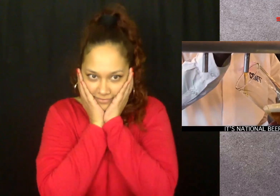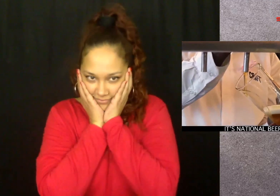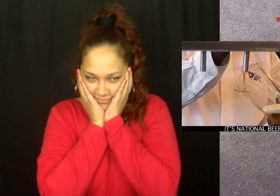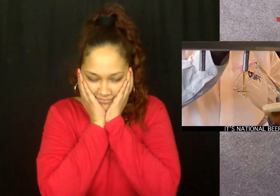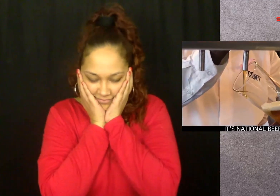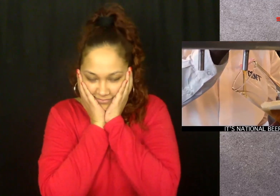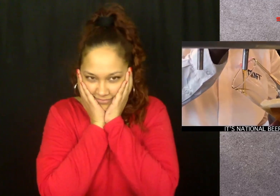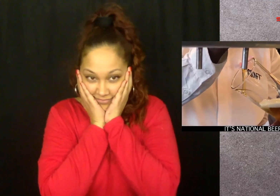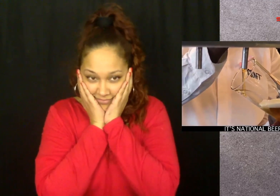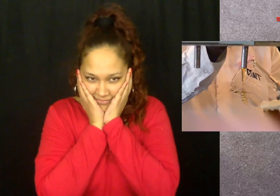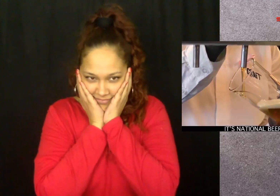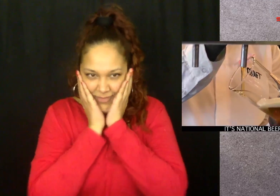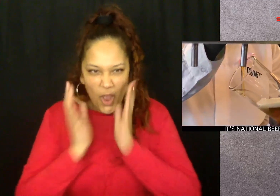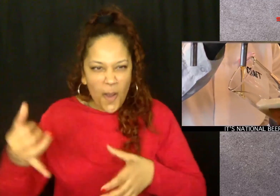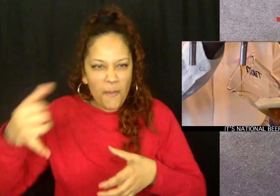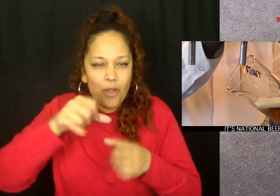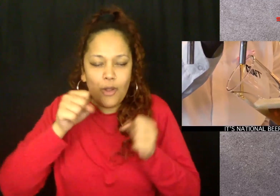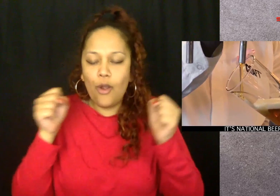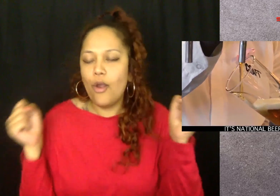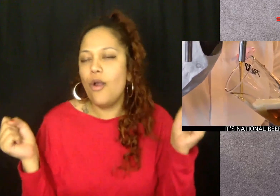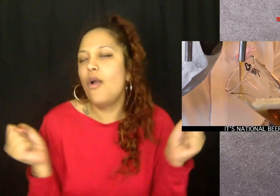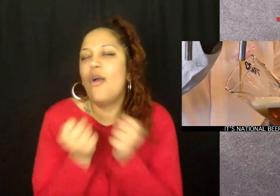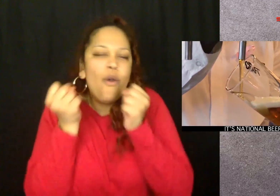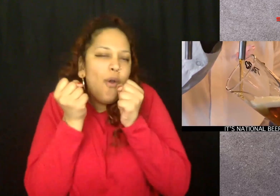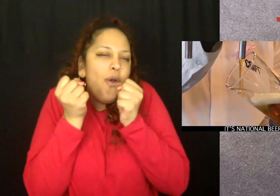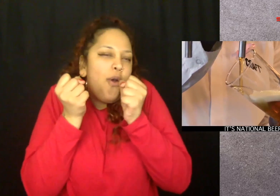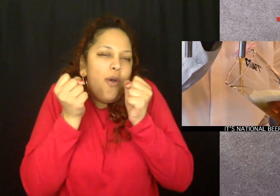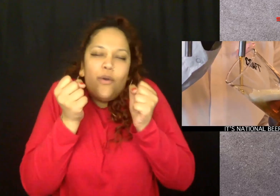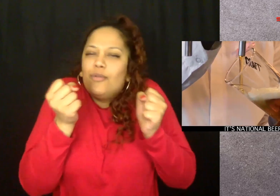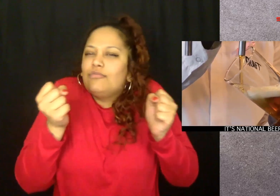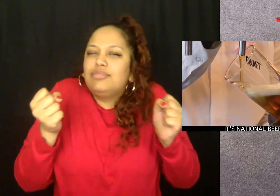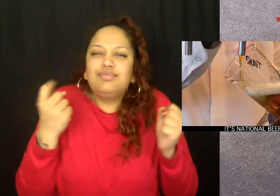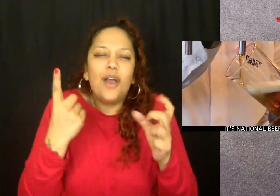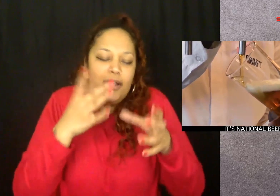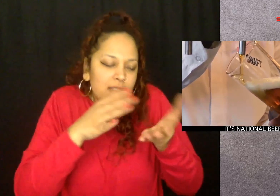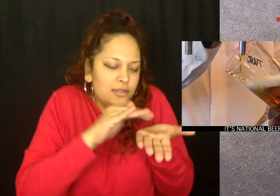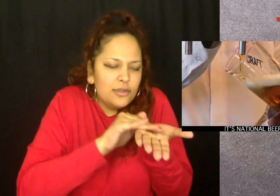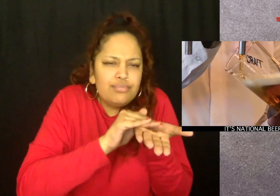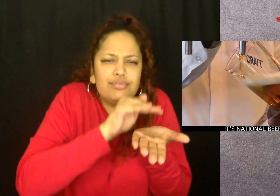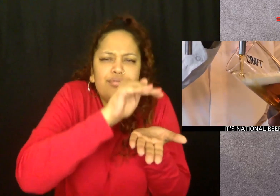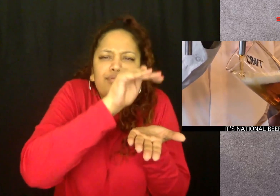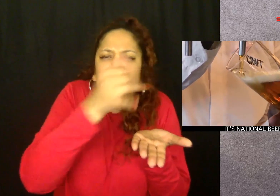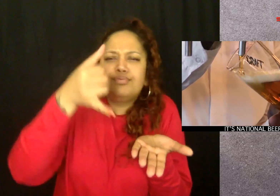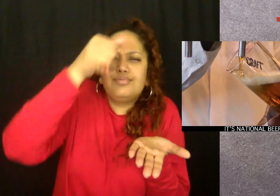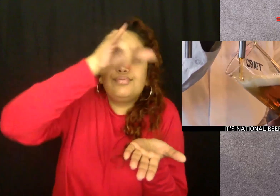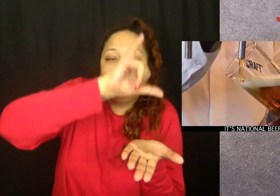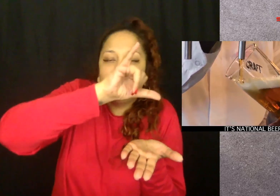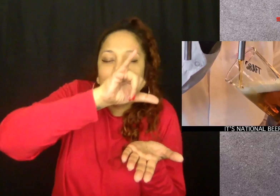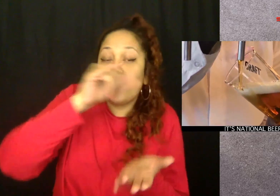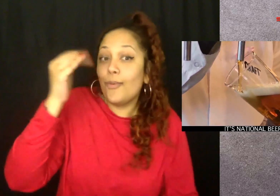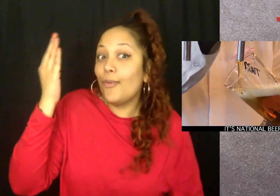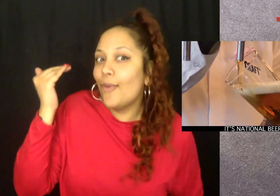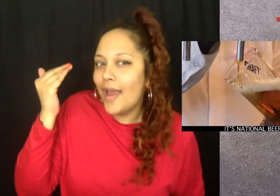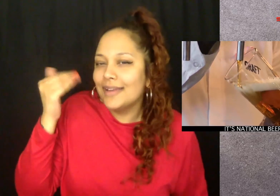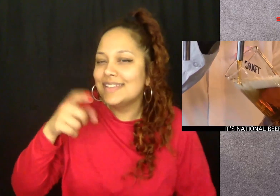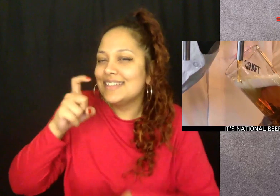Put yourself a cold one because it's time to